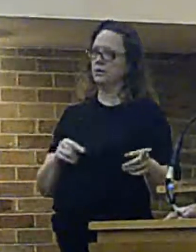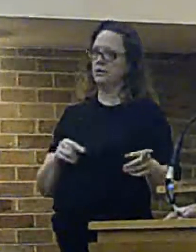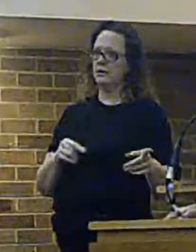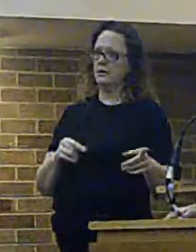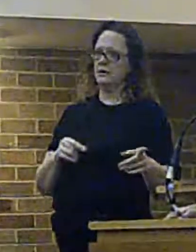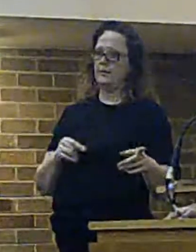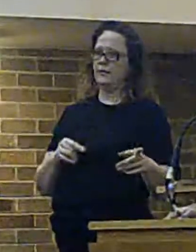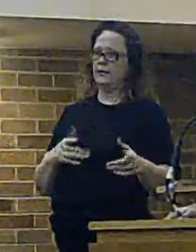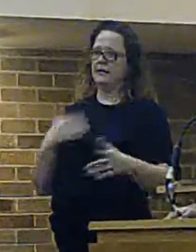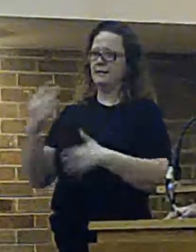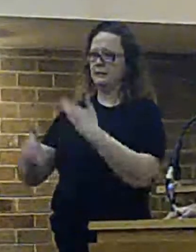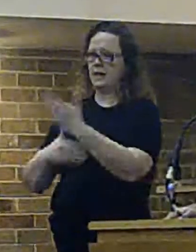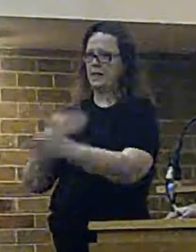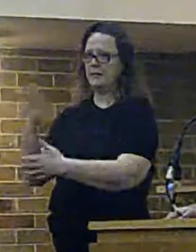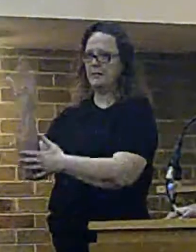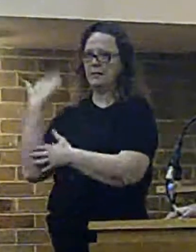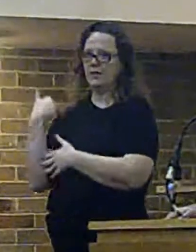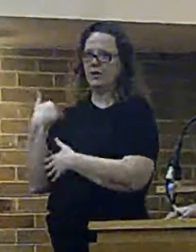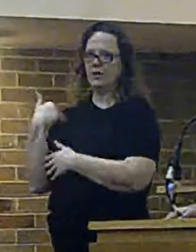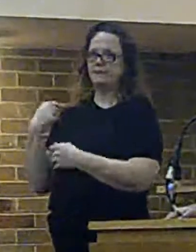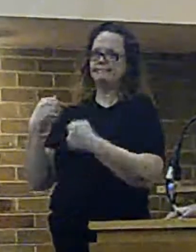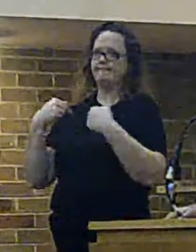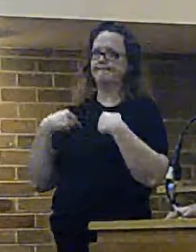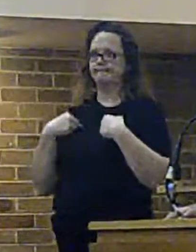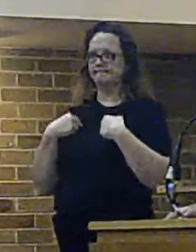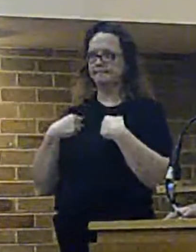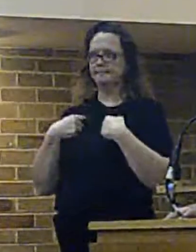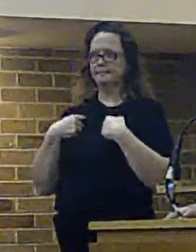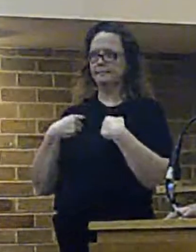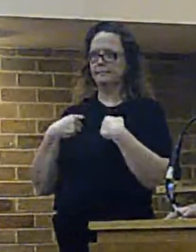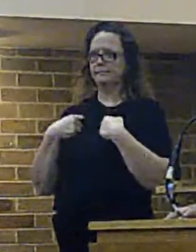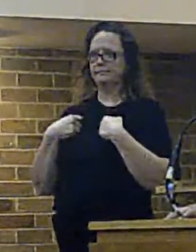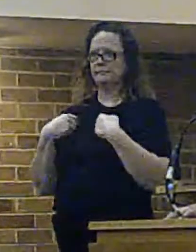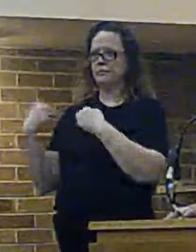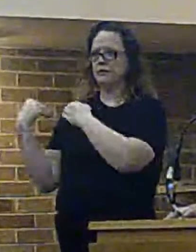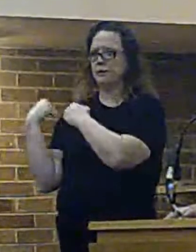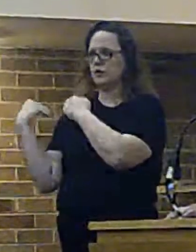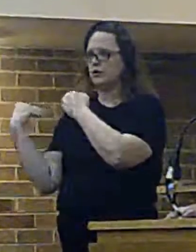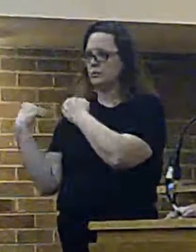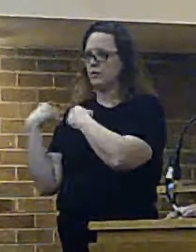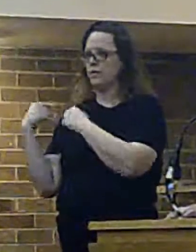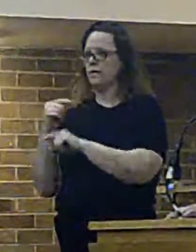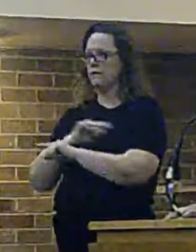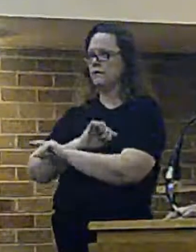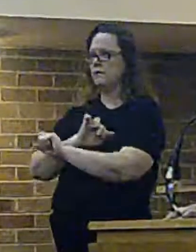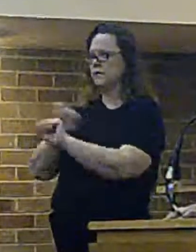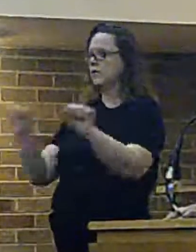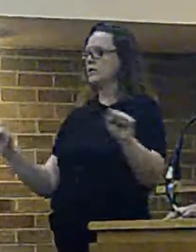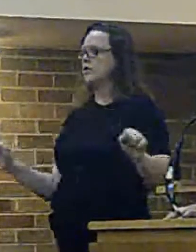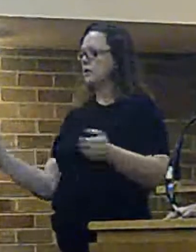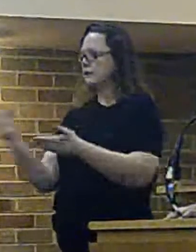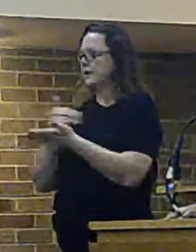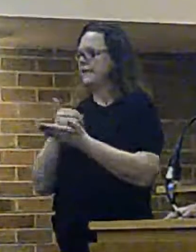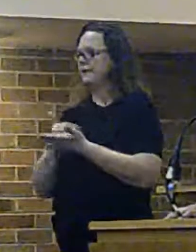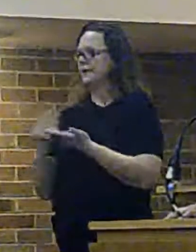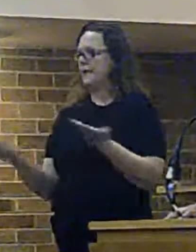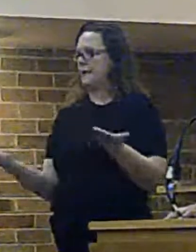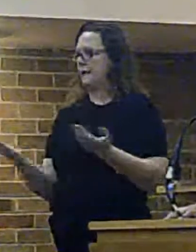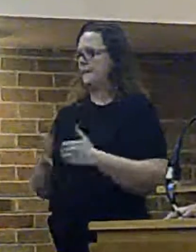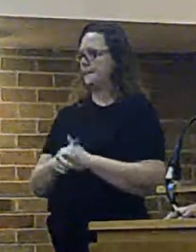clear at the outset, I, and I only, am held to account for the operational outcomes.